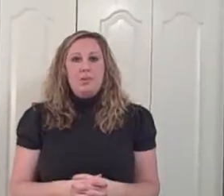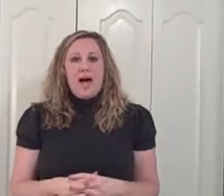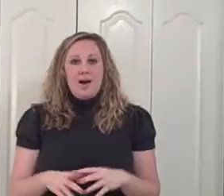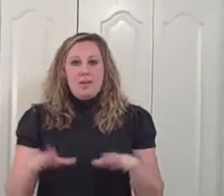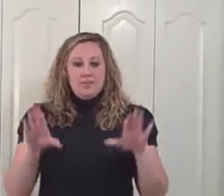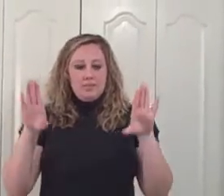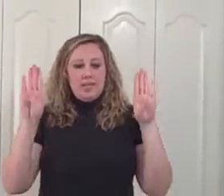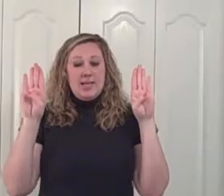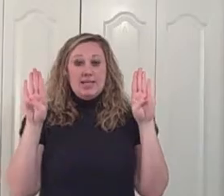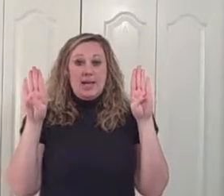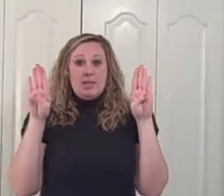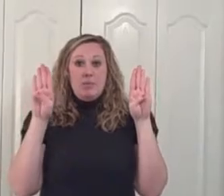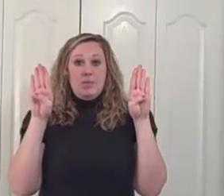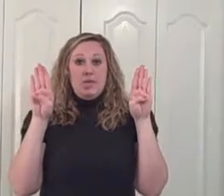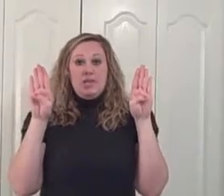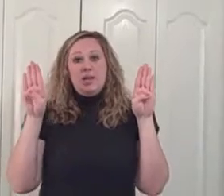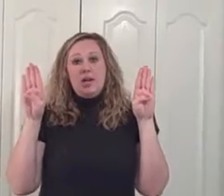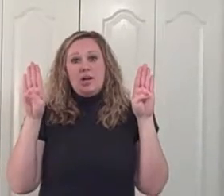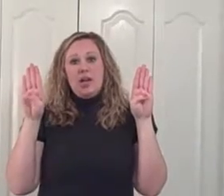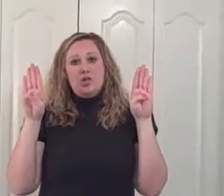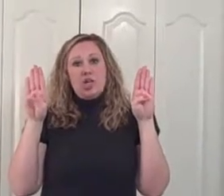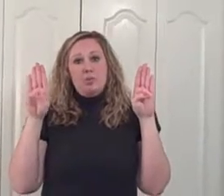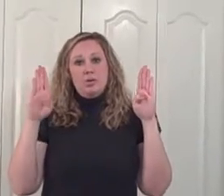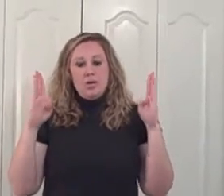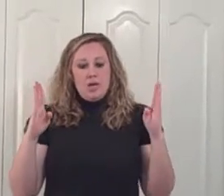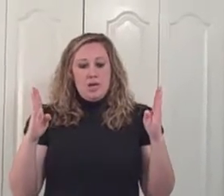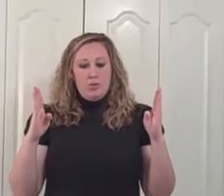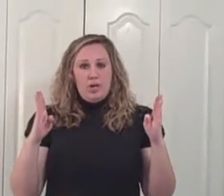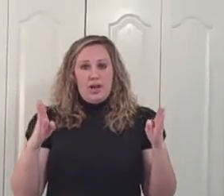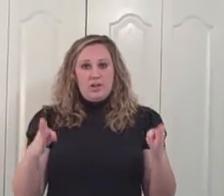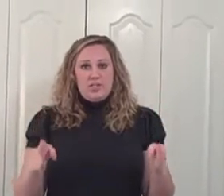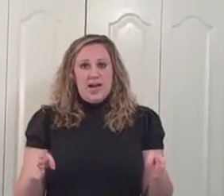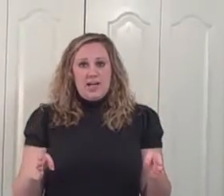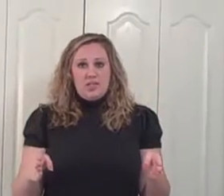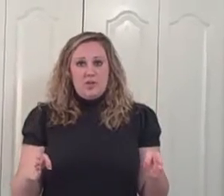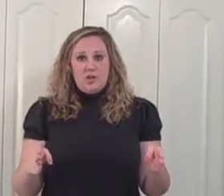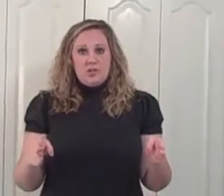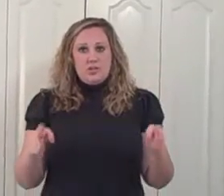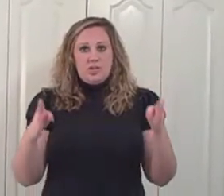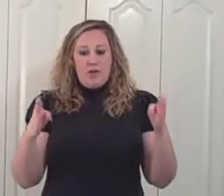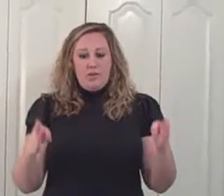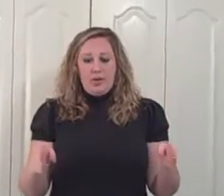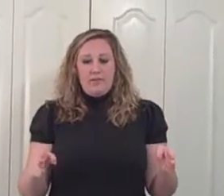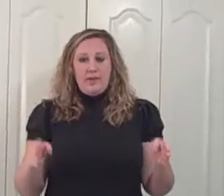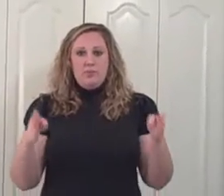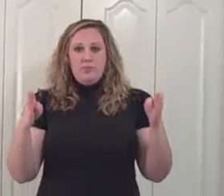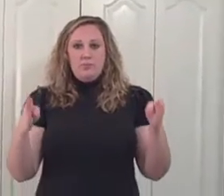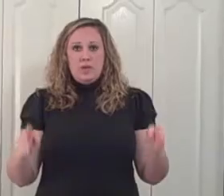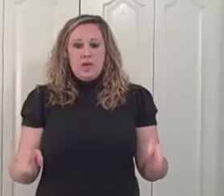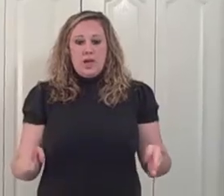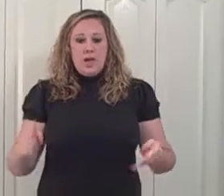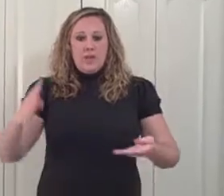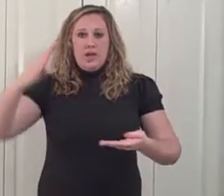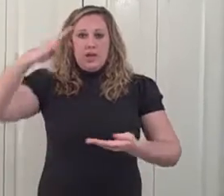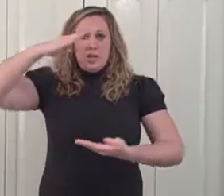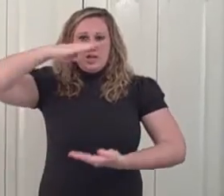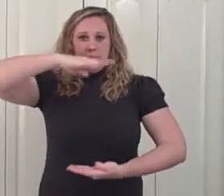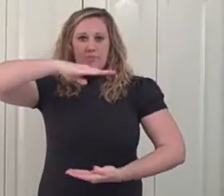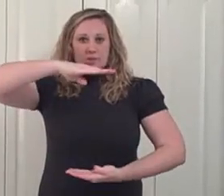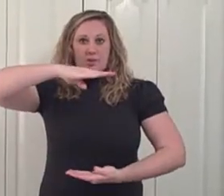Block. Take the B letter hand shape, put it at your sides first, out in front of you, and then on top of each